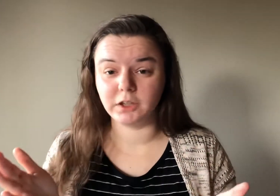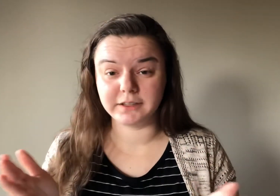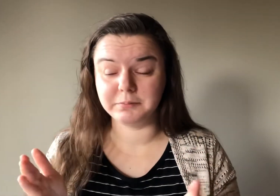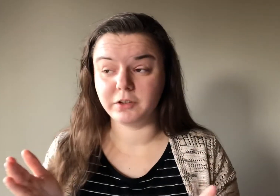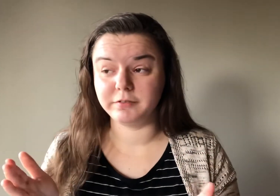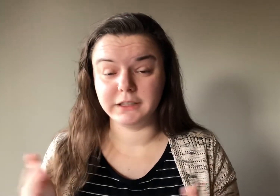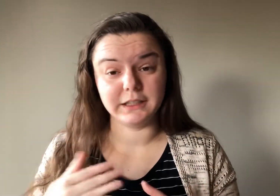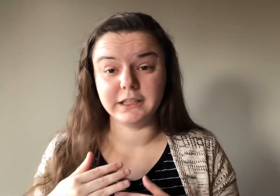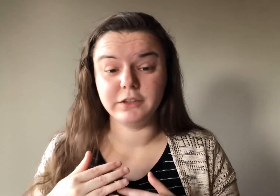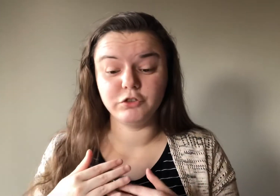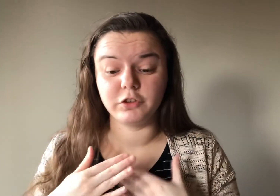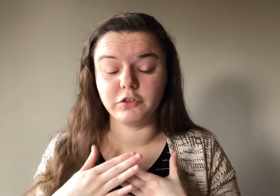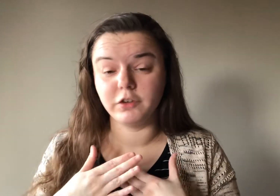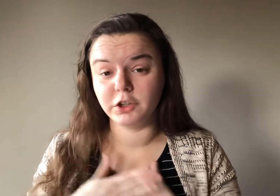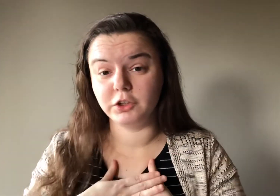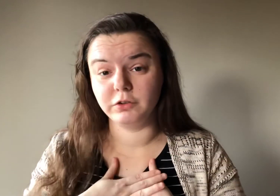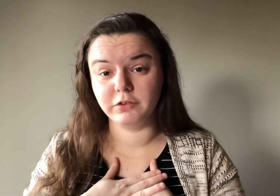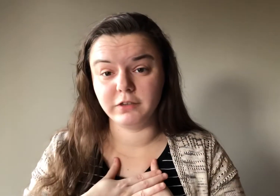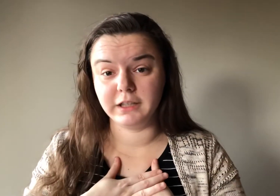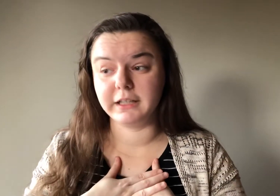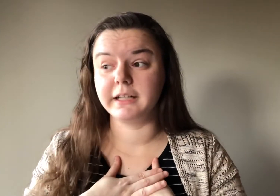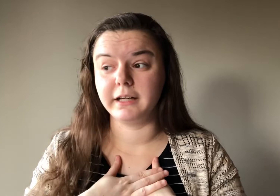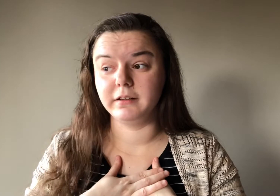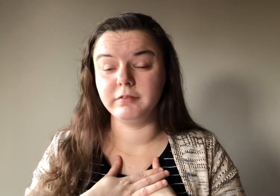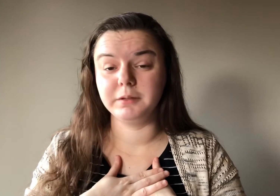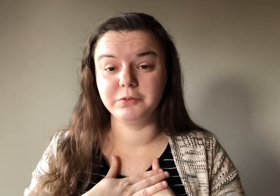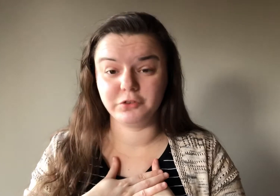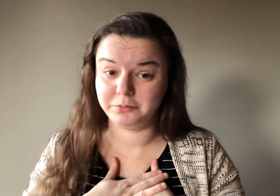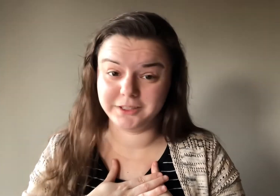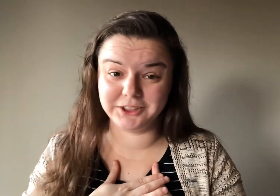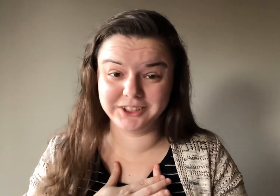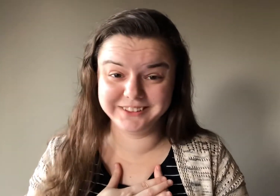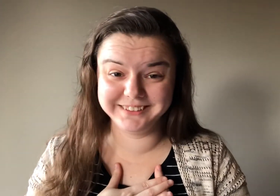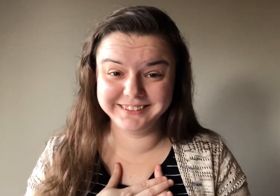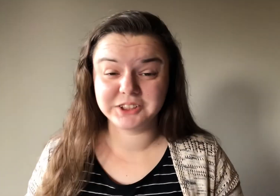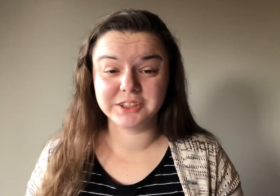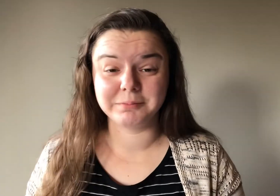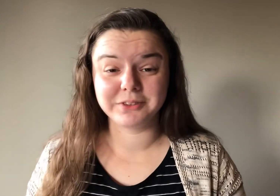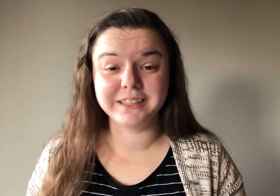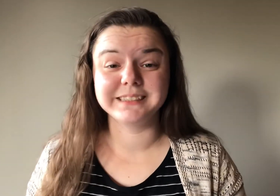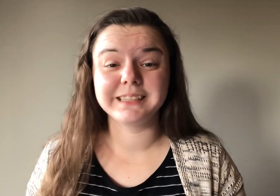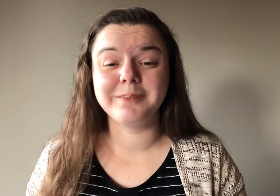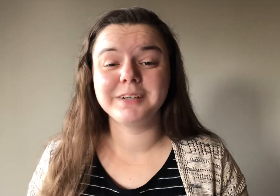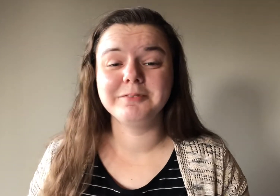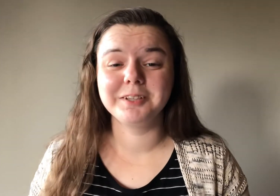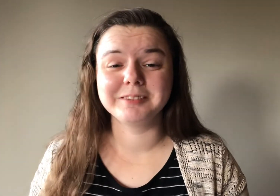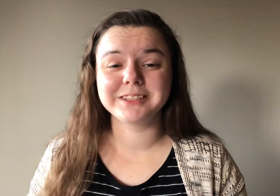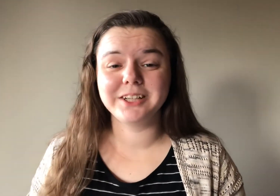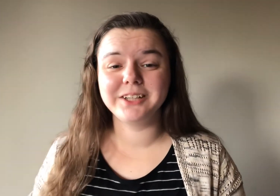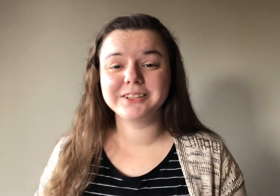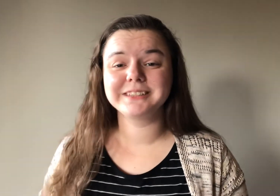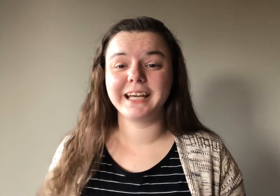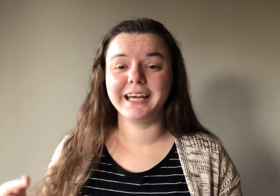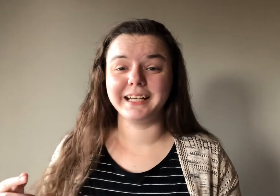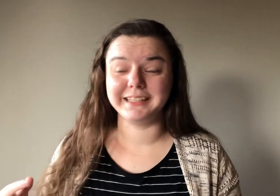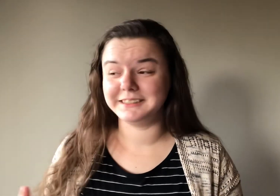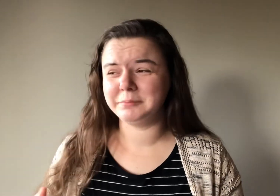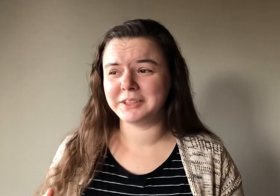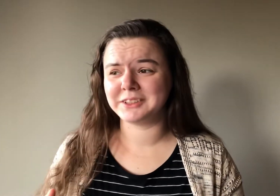vlog himself eating. He's just the cutest thing. I love him so much. Question number three is top five favorite songs. And I did mention